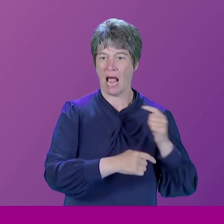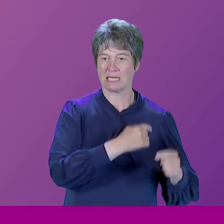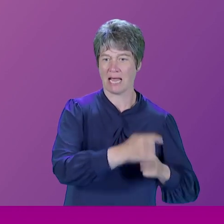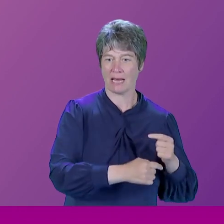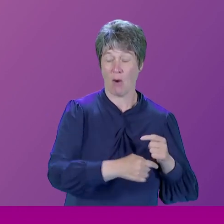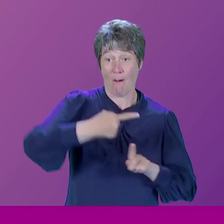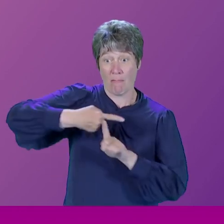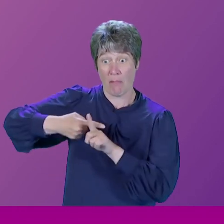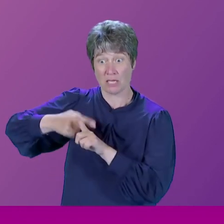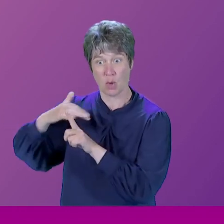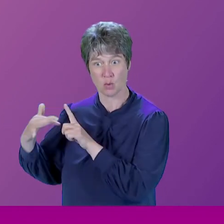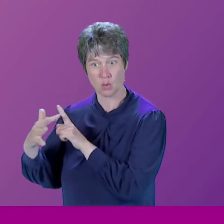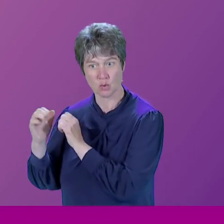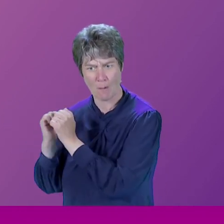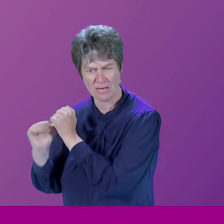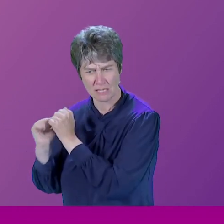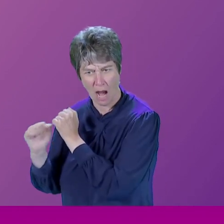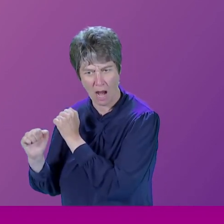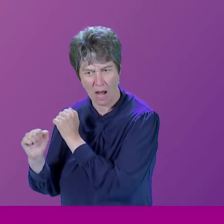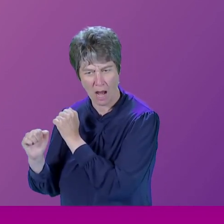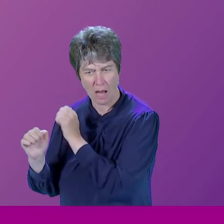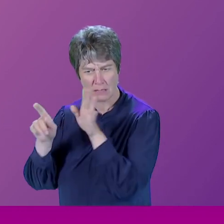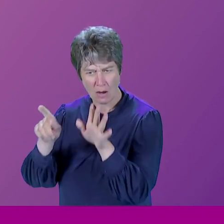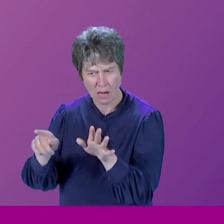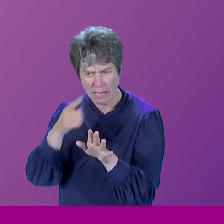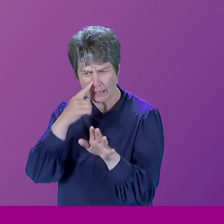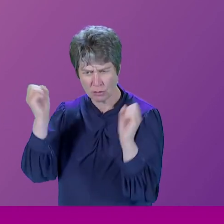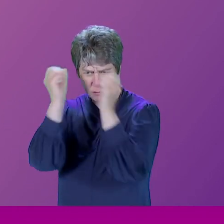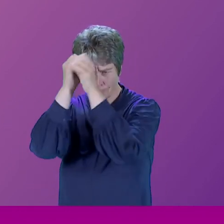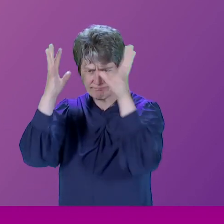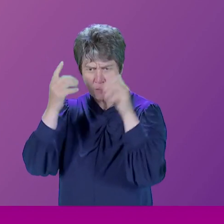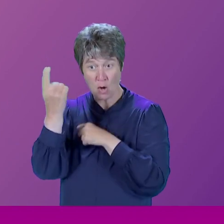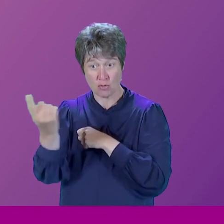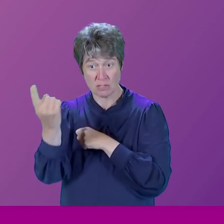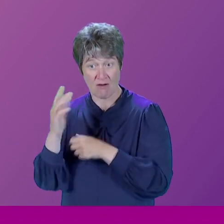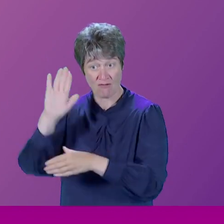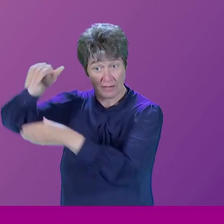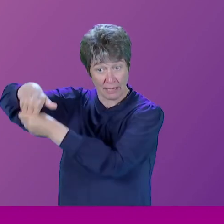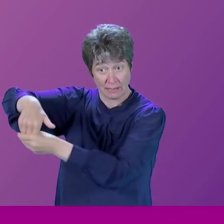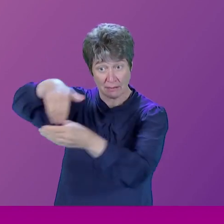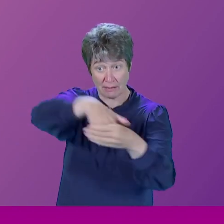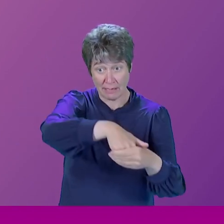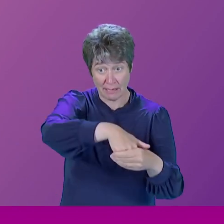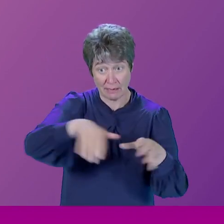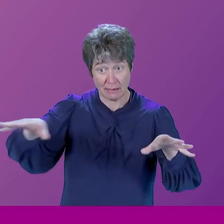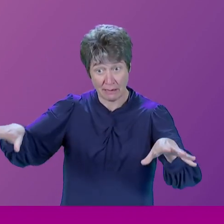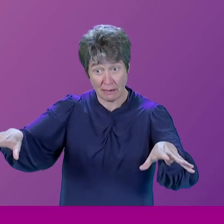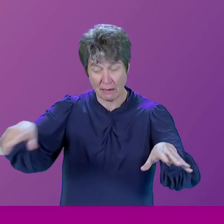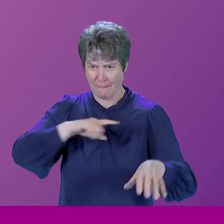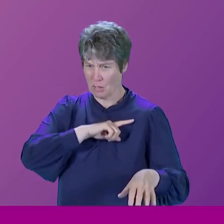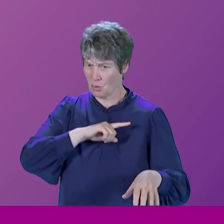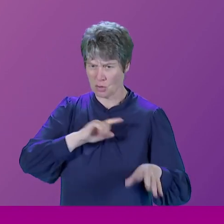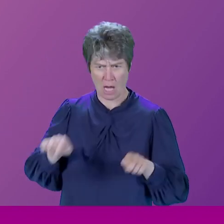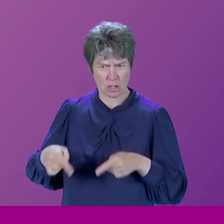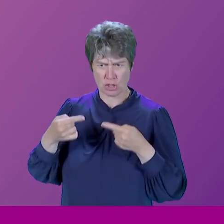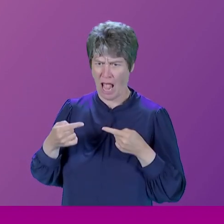you imagine yourself applying your political trade in that context? Because, of course, the challenges are just, you know, vastly multiplied